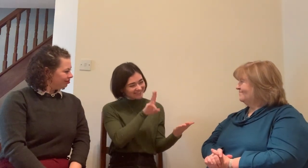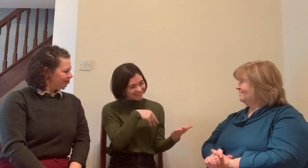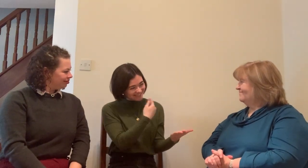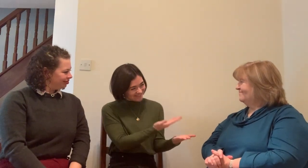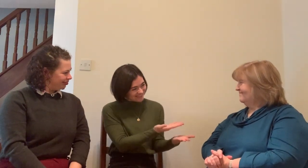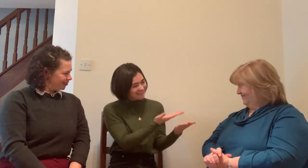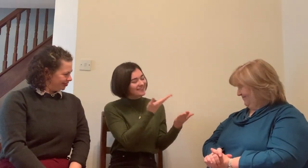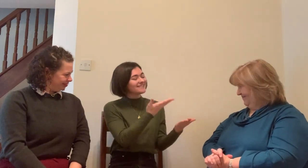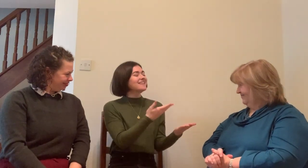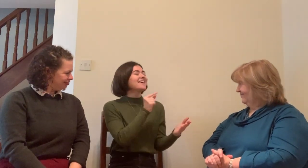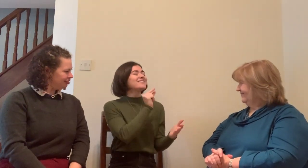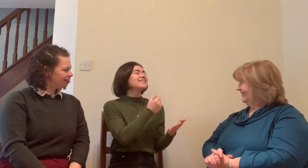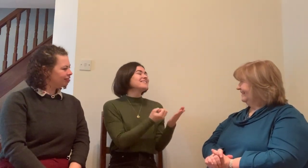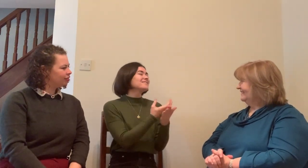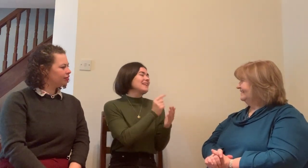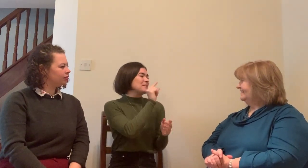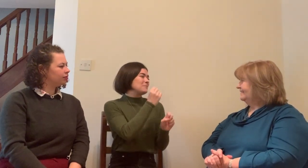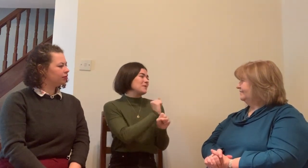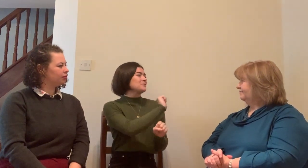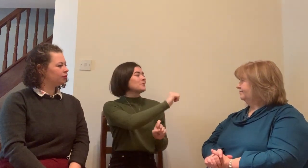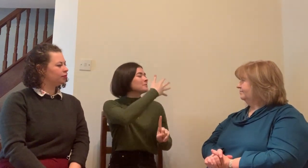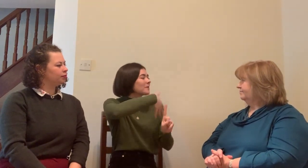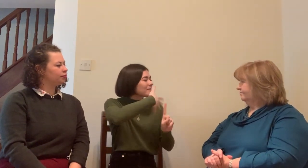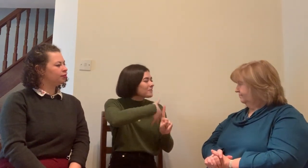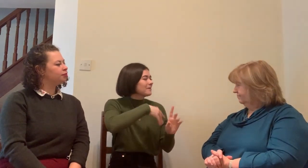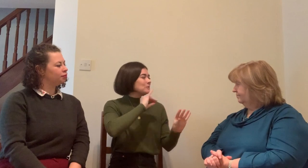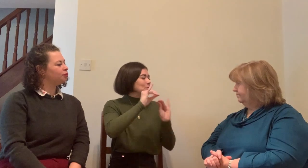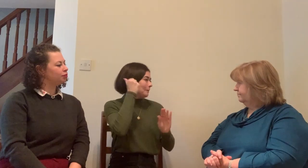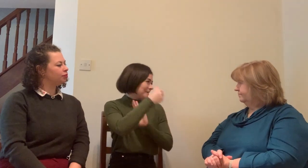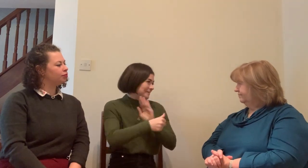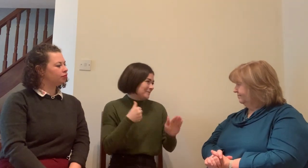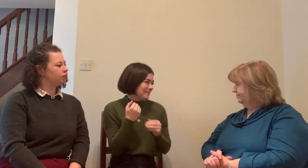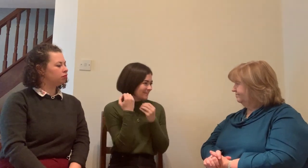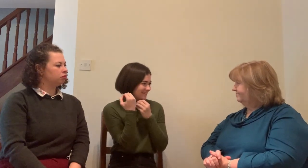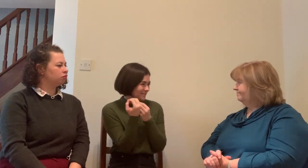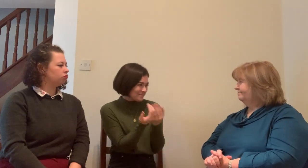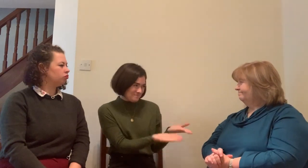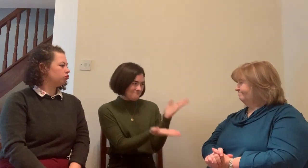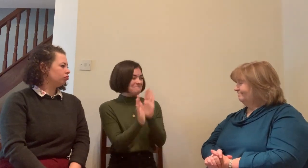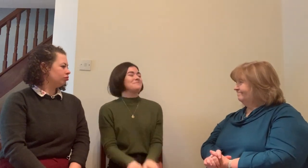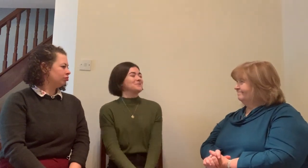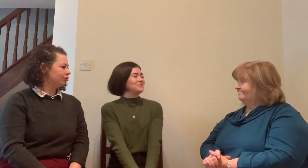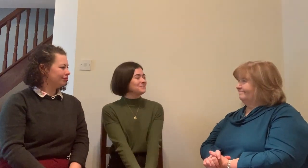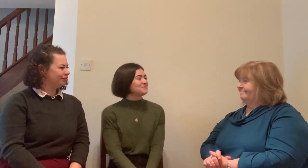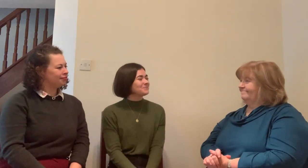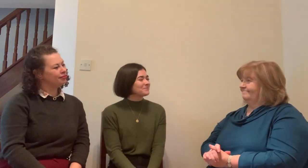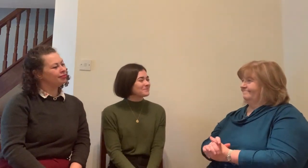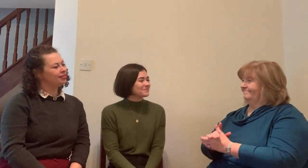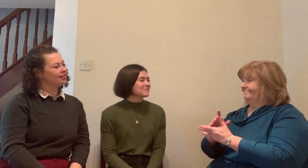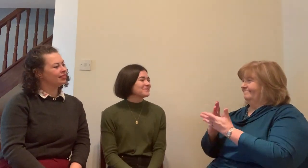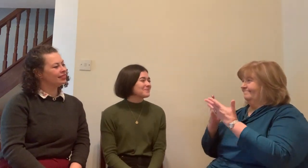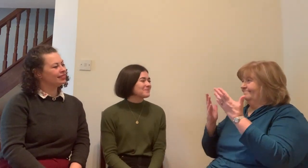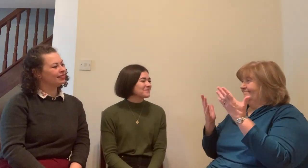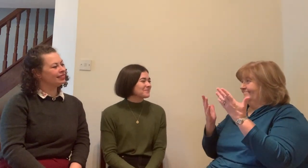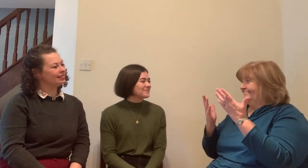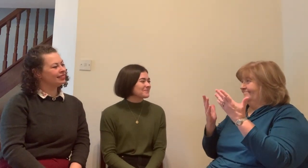and oftentimes my brother would look to me to say, hey, what are they saying? And I was able to pick that up. was able to lipread what it was that they were saying